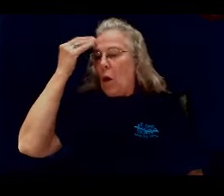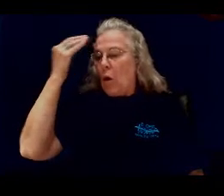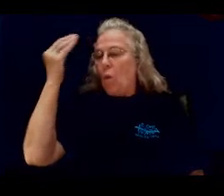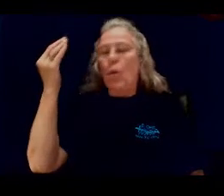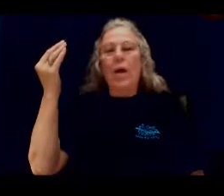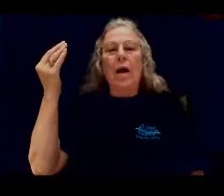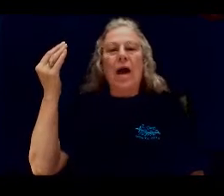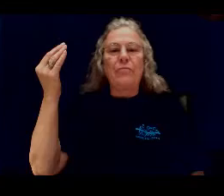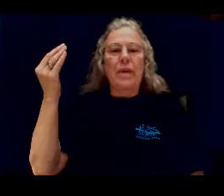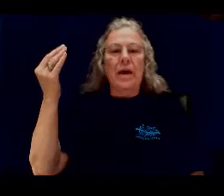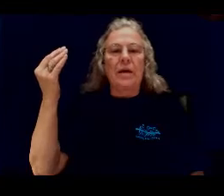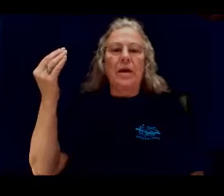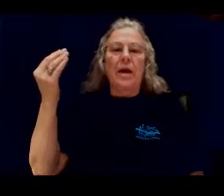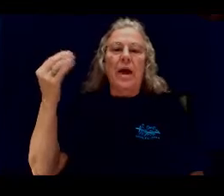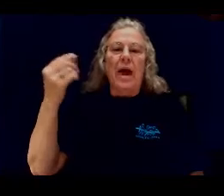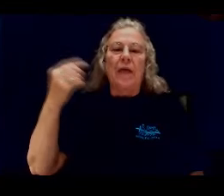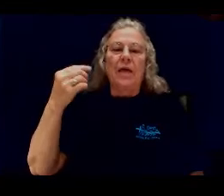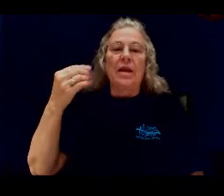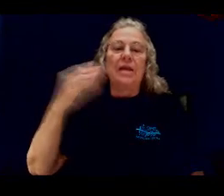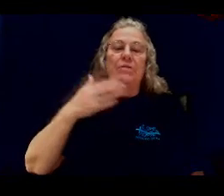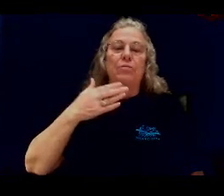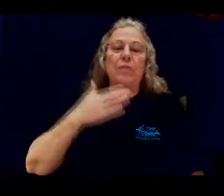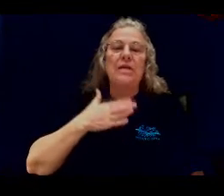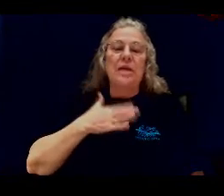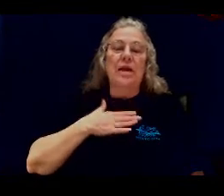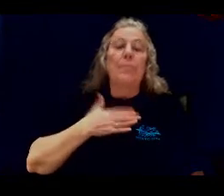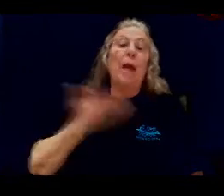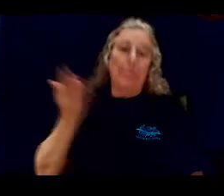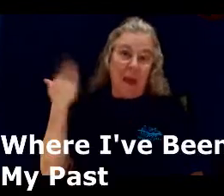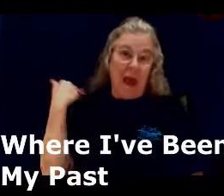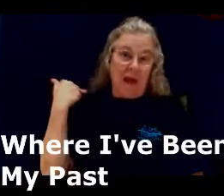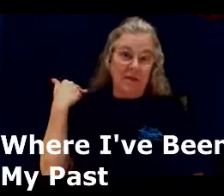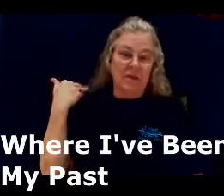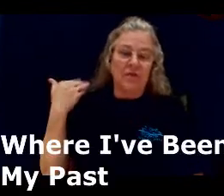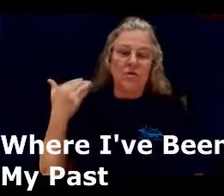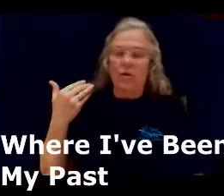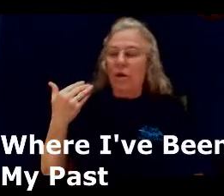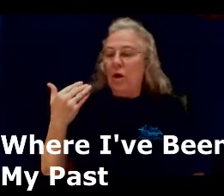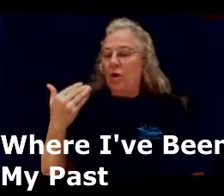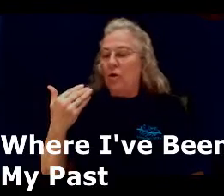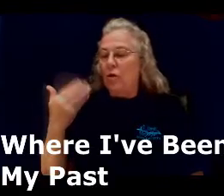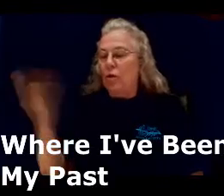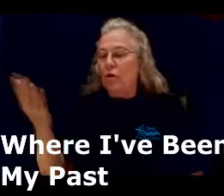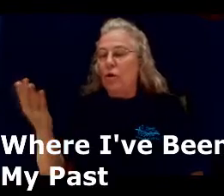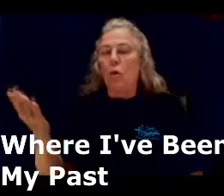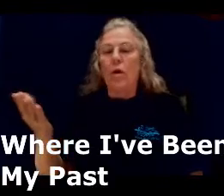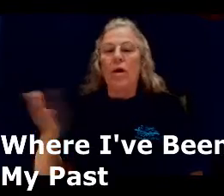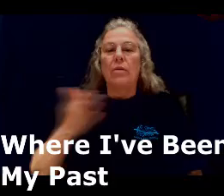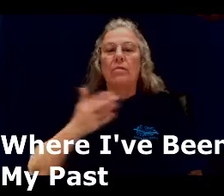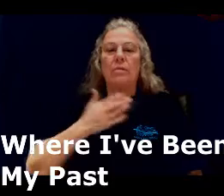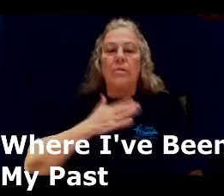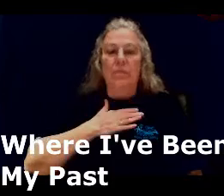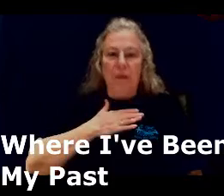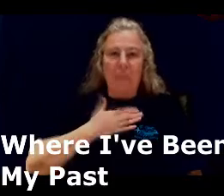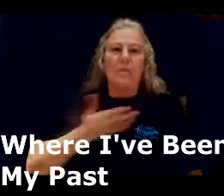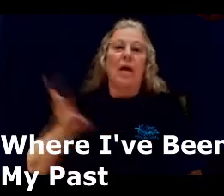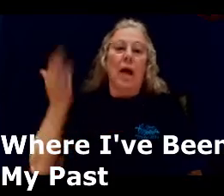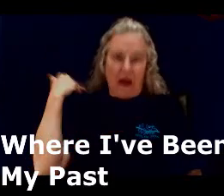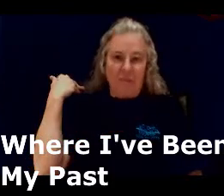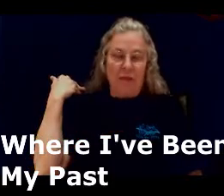Where I've been. And that is basically my past. And so, Lord, you know where I've